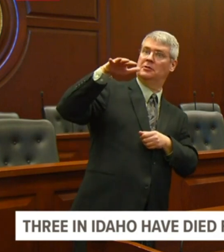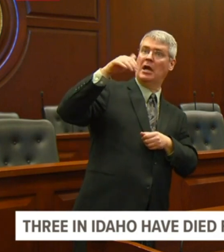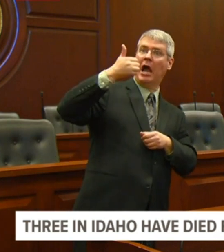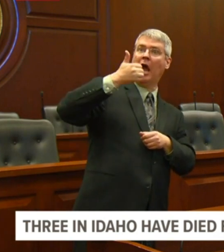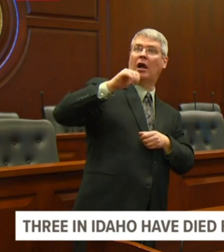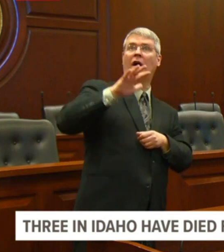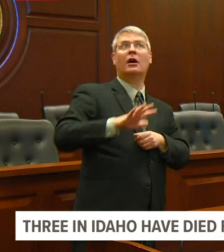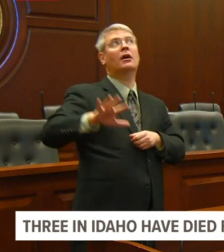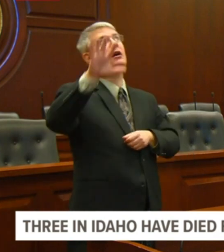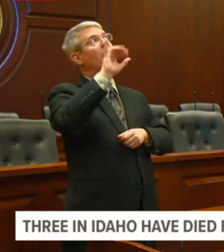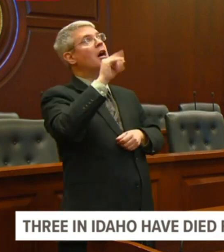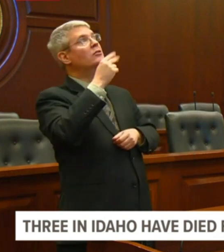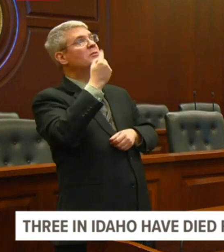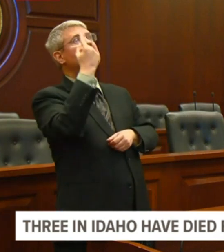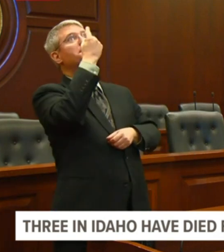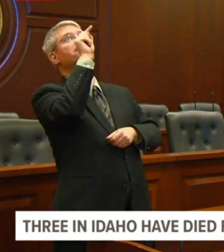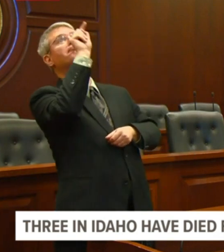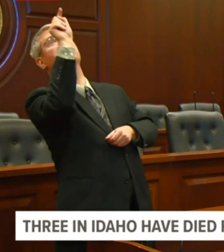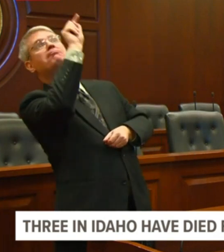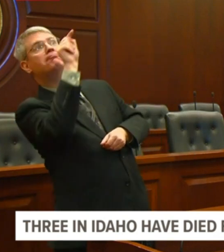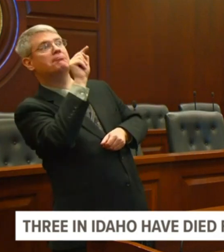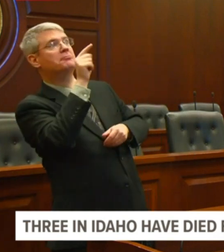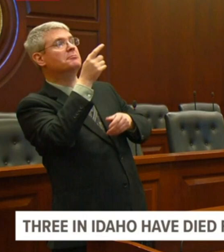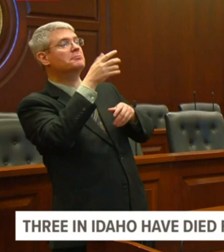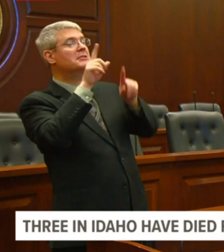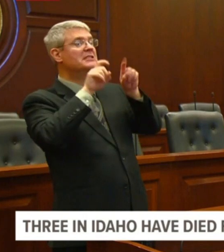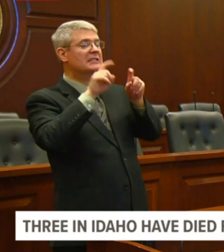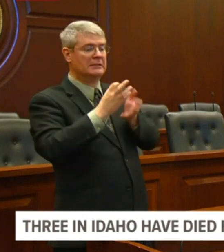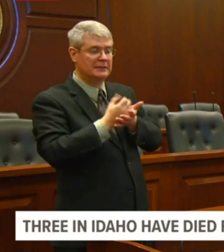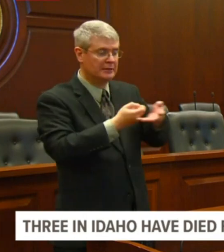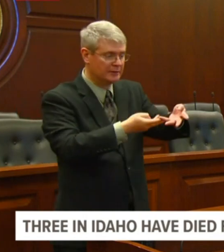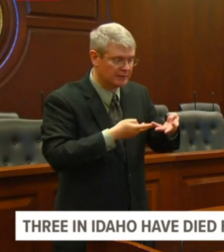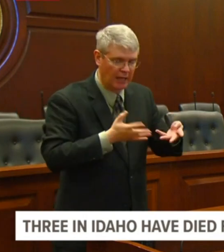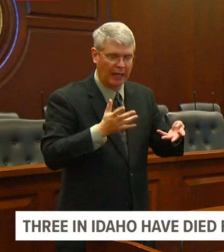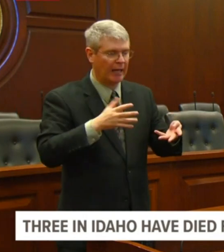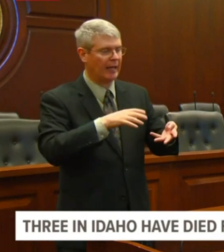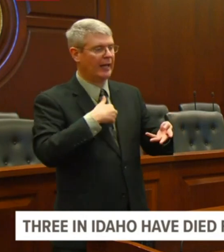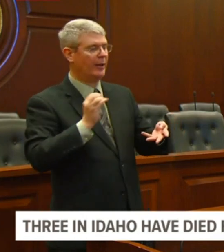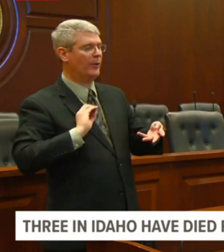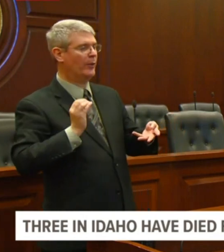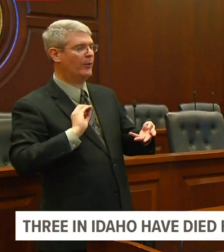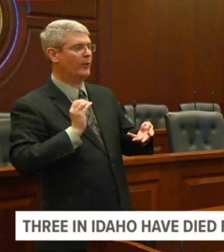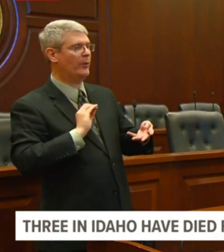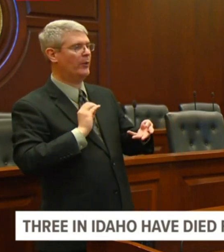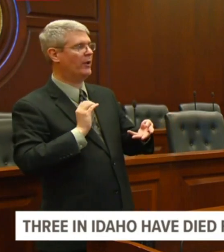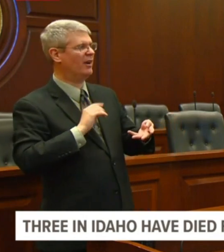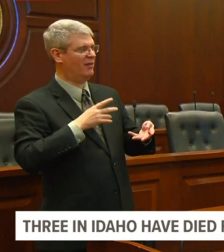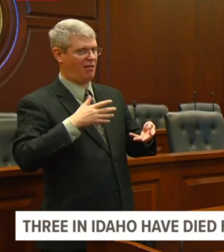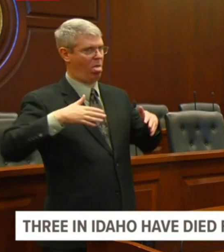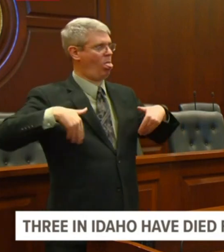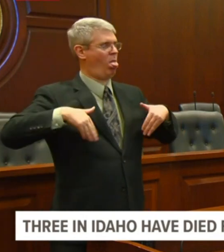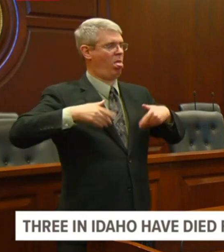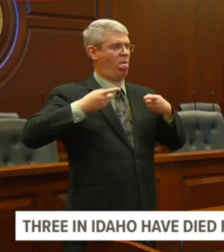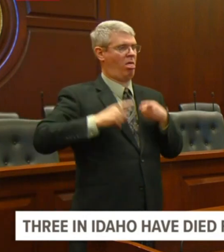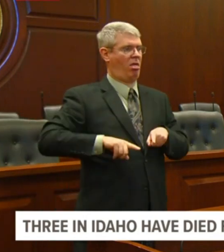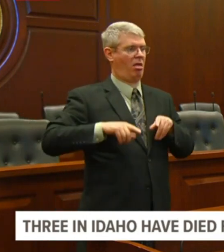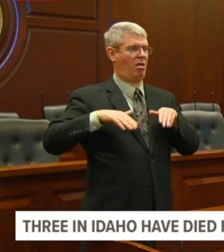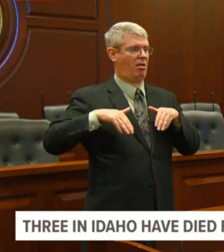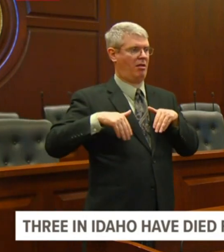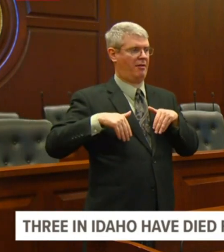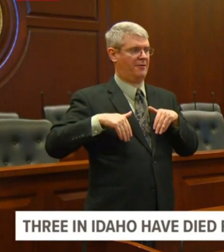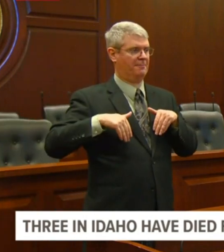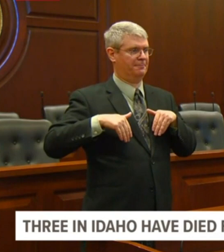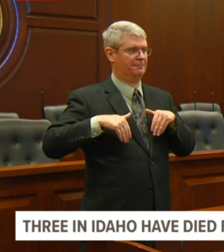the results back. And that's, that's going to get better. No question about it. All right. Well, thank, I want to reiterate,